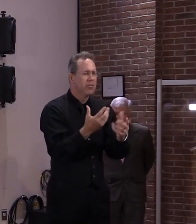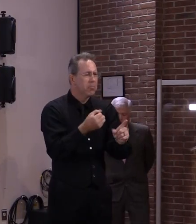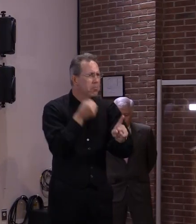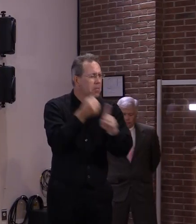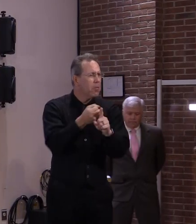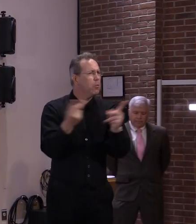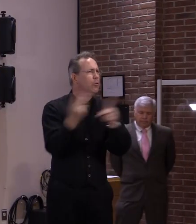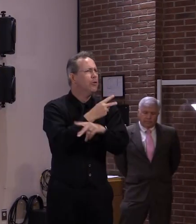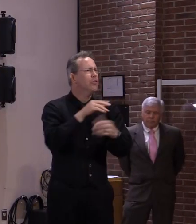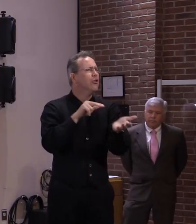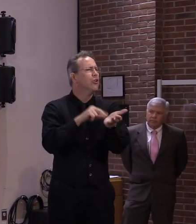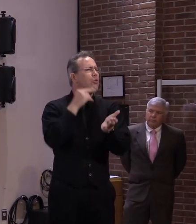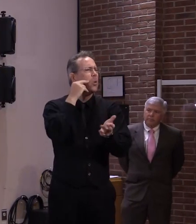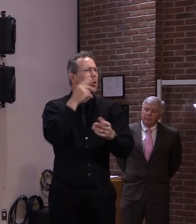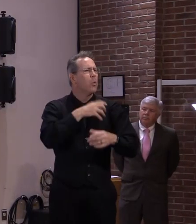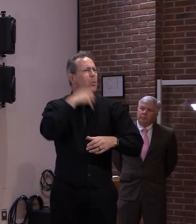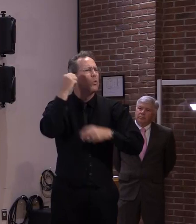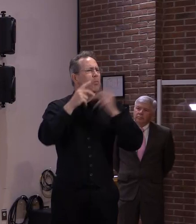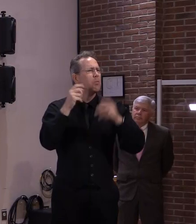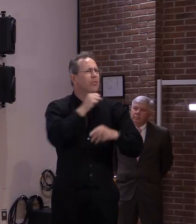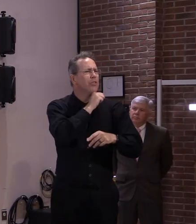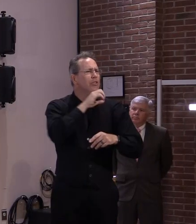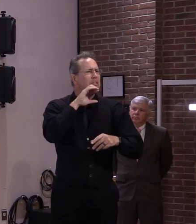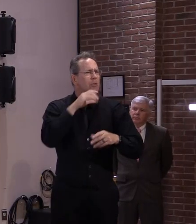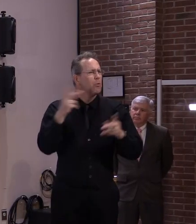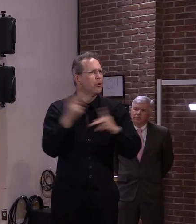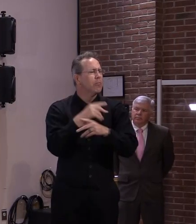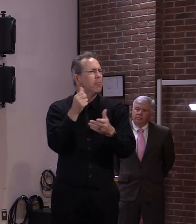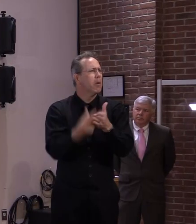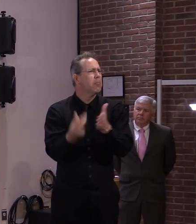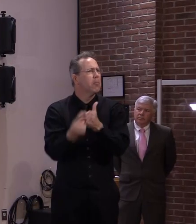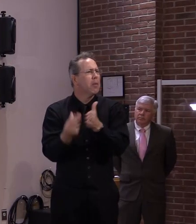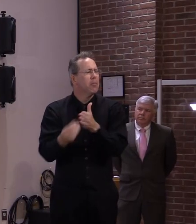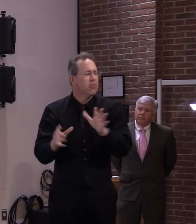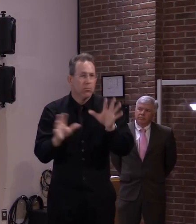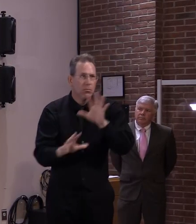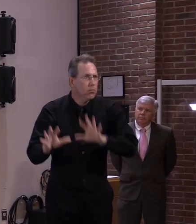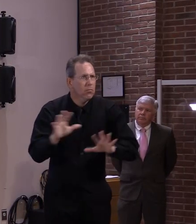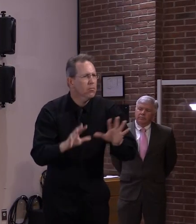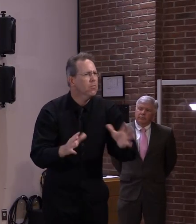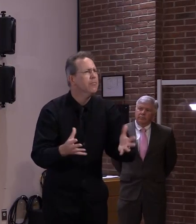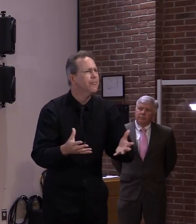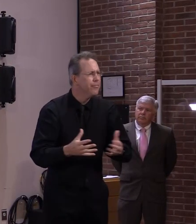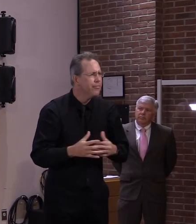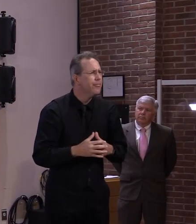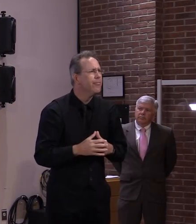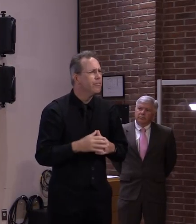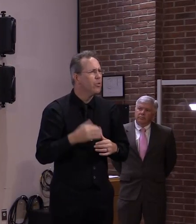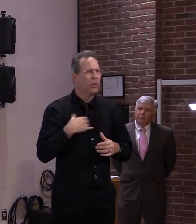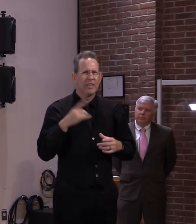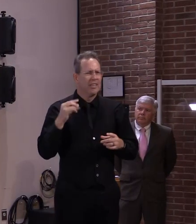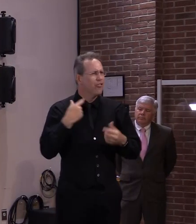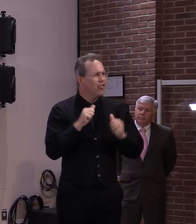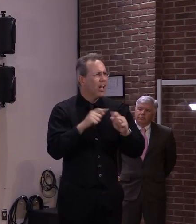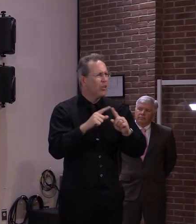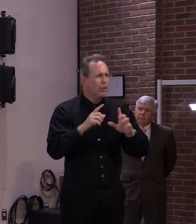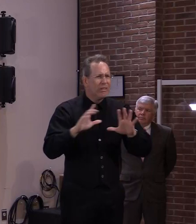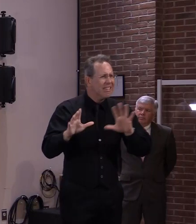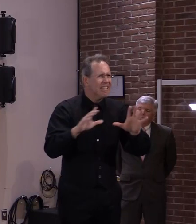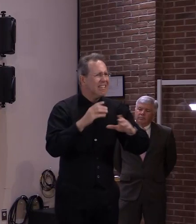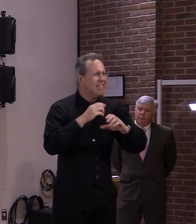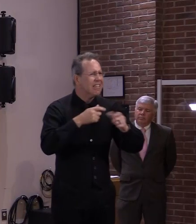and we forever regret that but at the same time we tried our best we implemented all kinds of restrictive